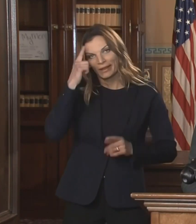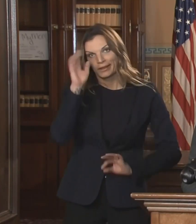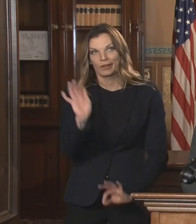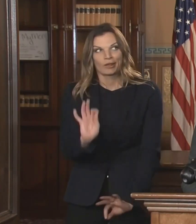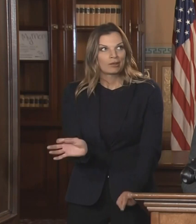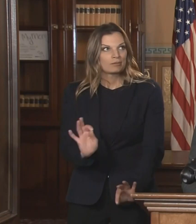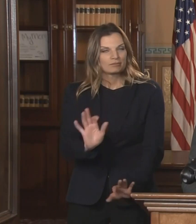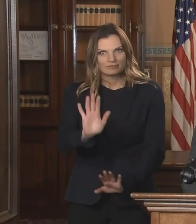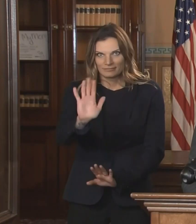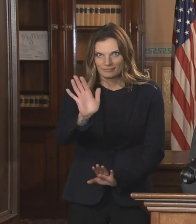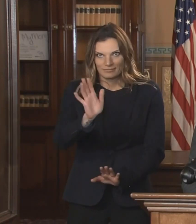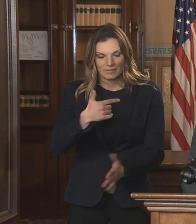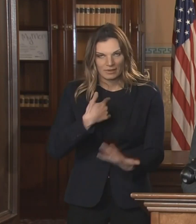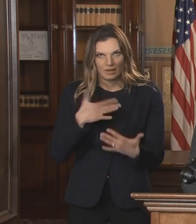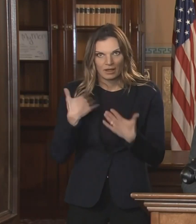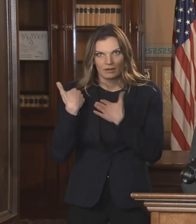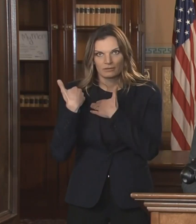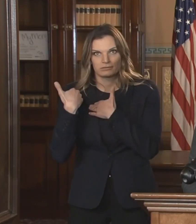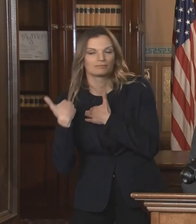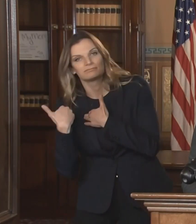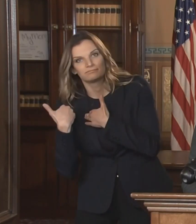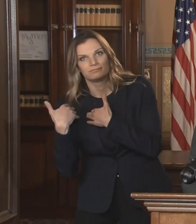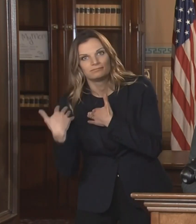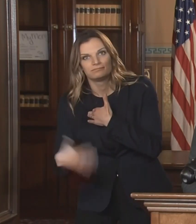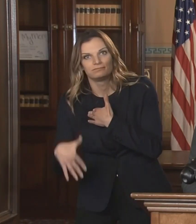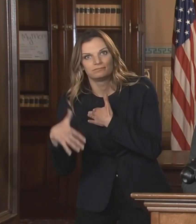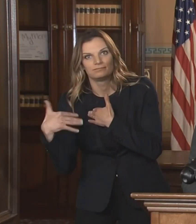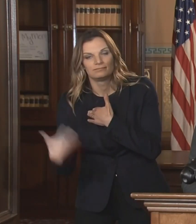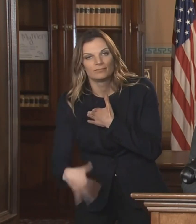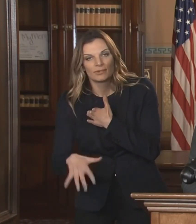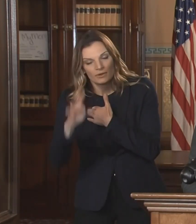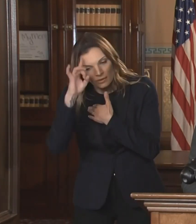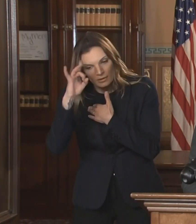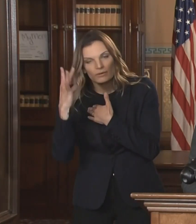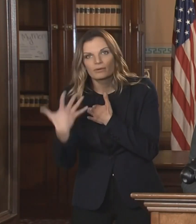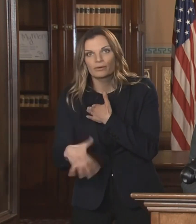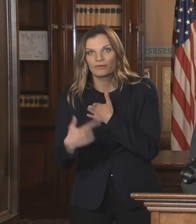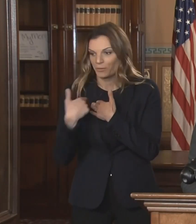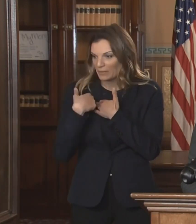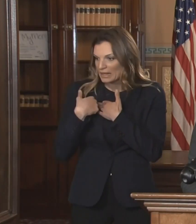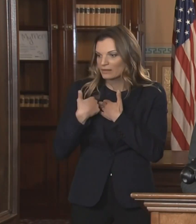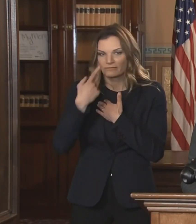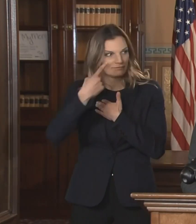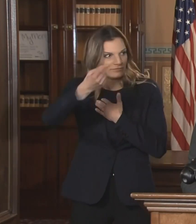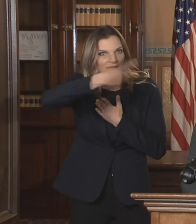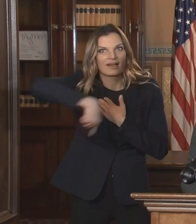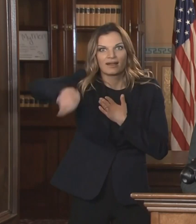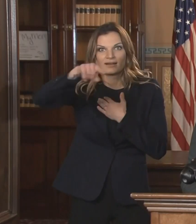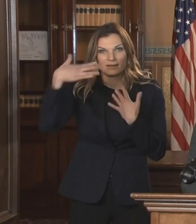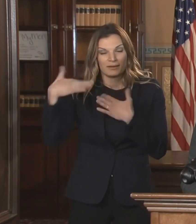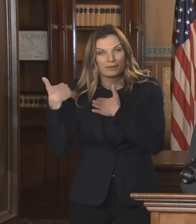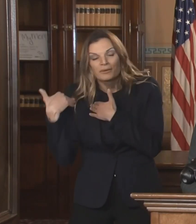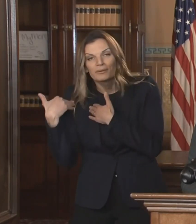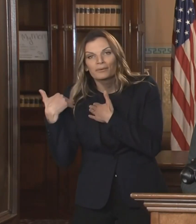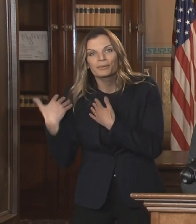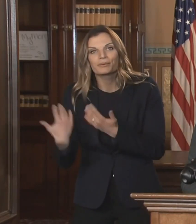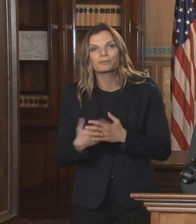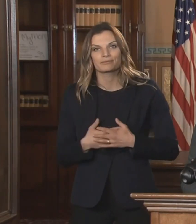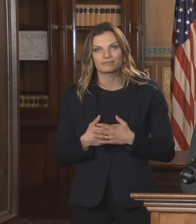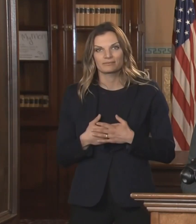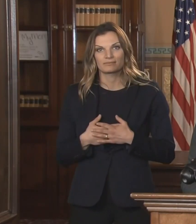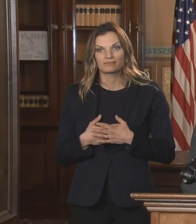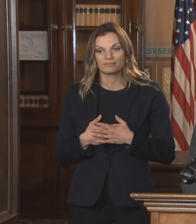single one of them has weighed heavily on me on all of us. And yet we know that this virus